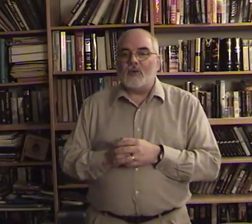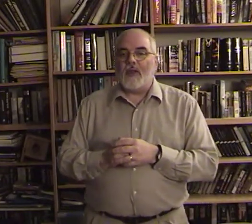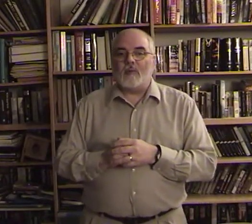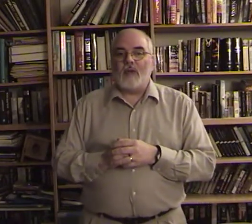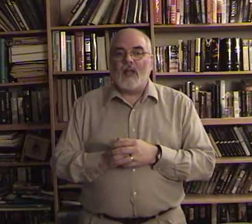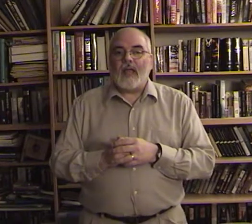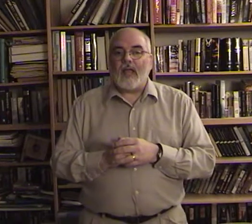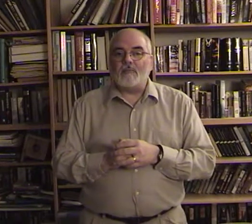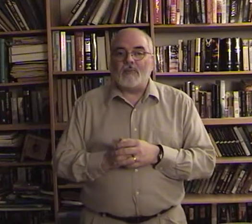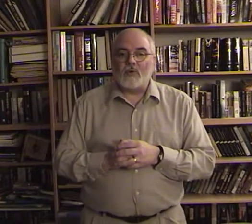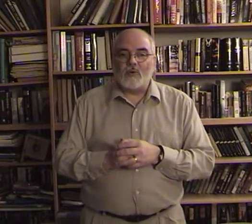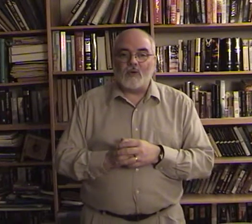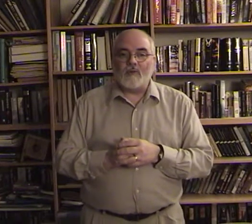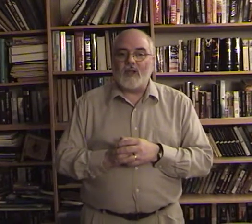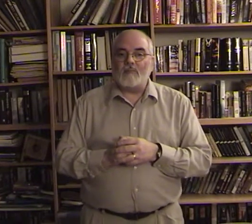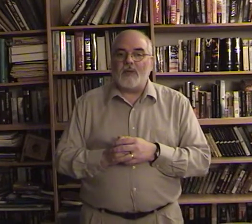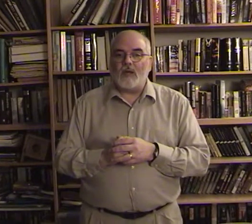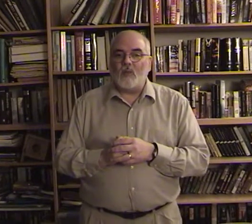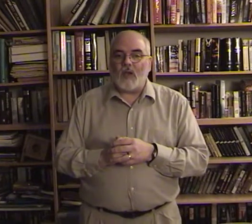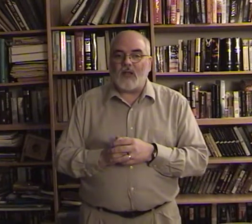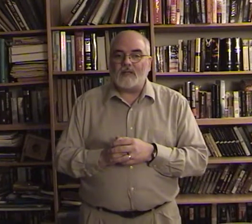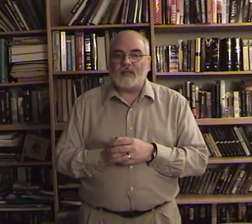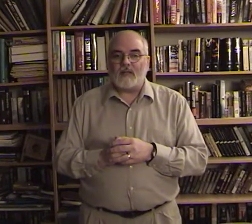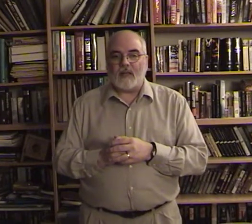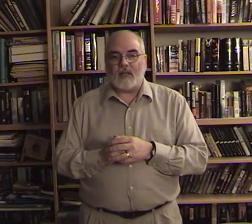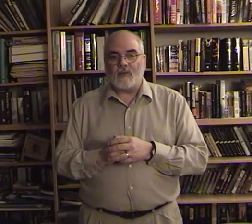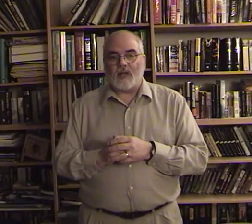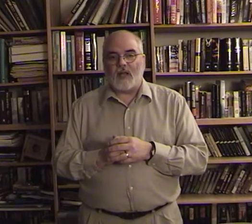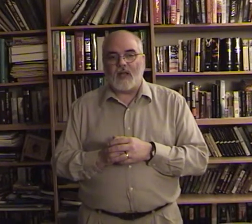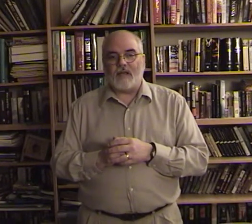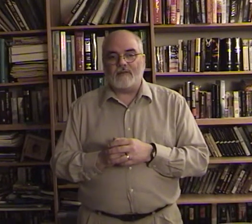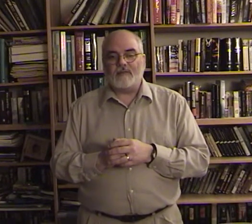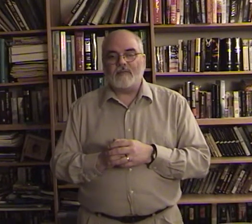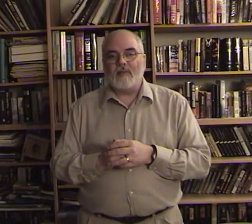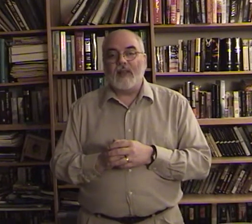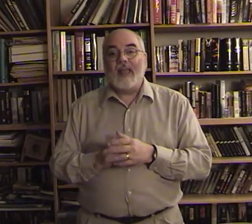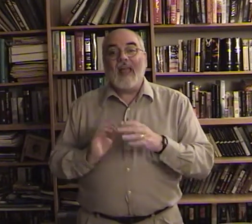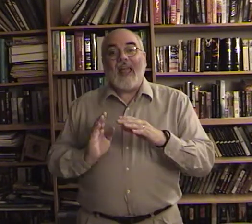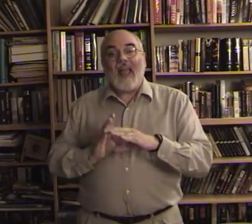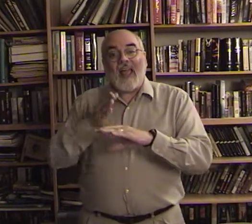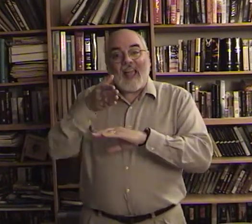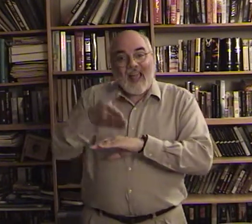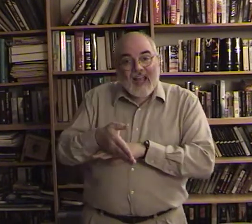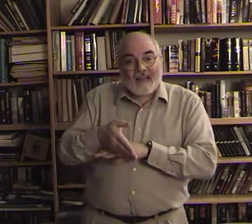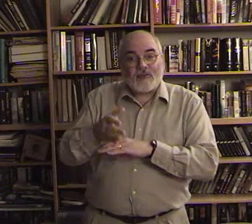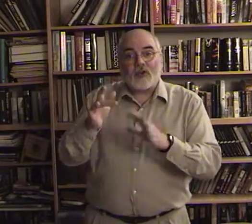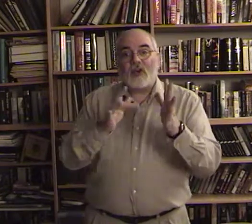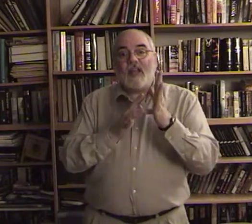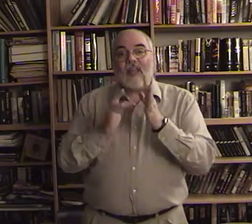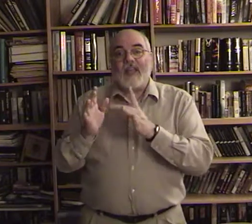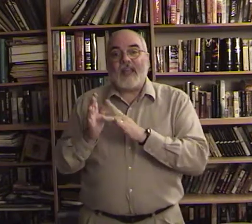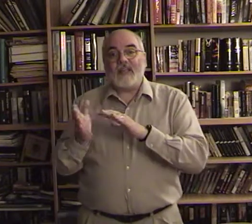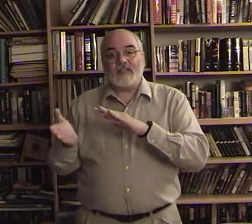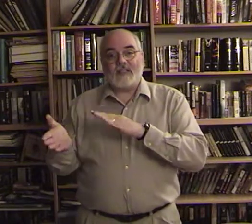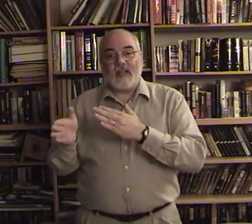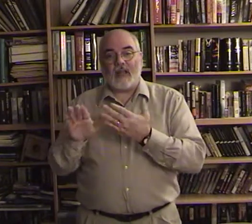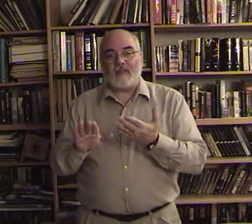them and proved in many ways that he was alive after his death